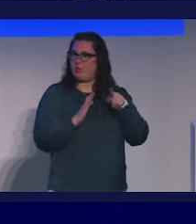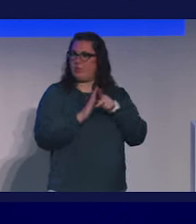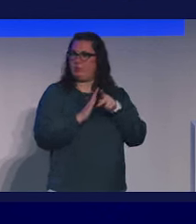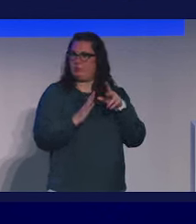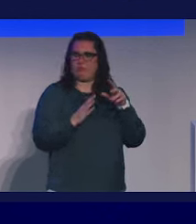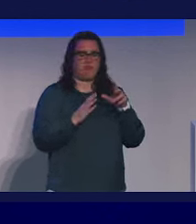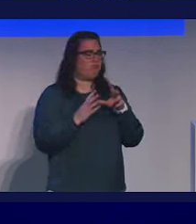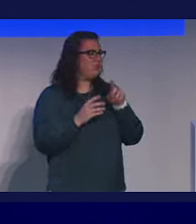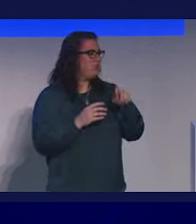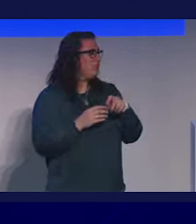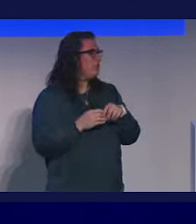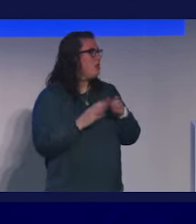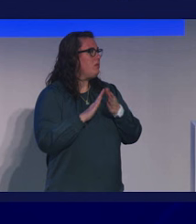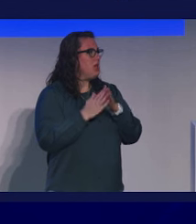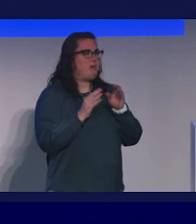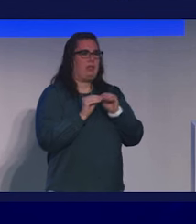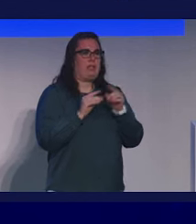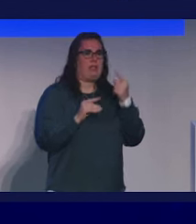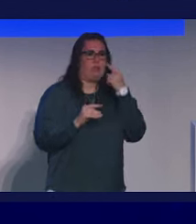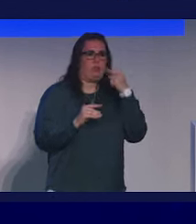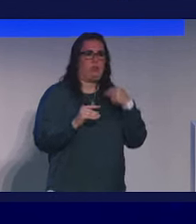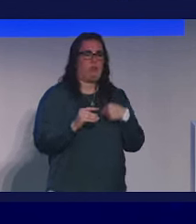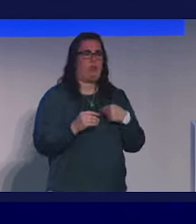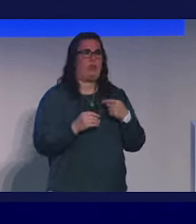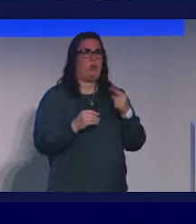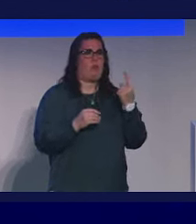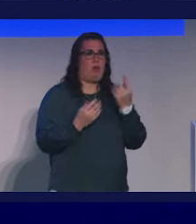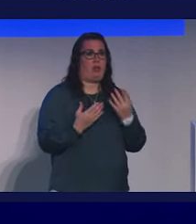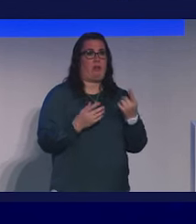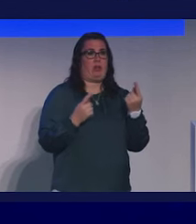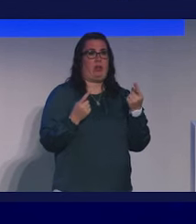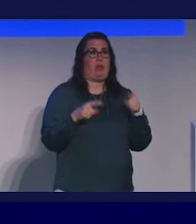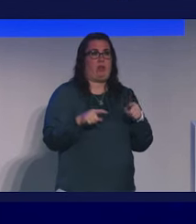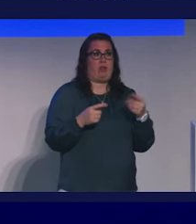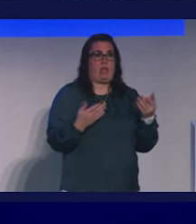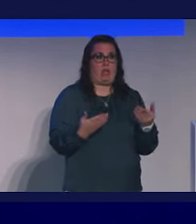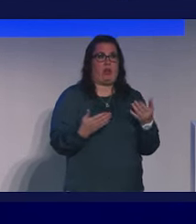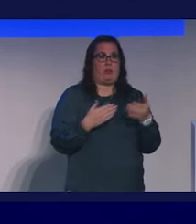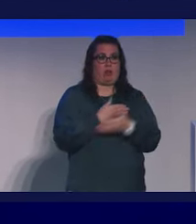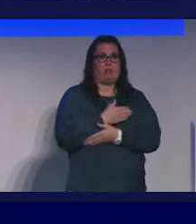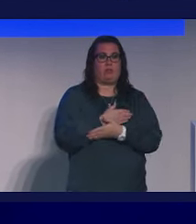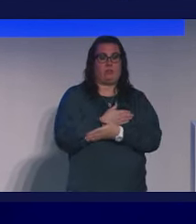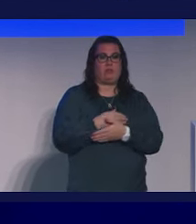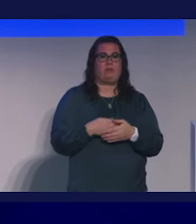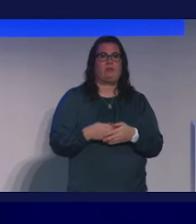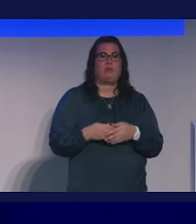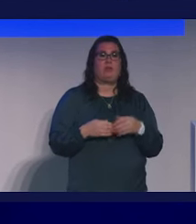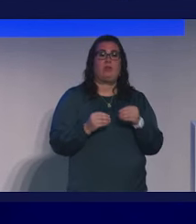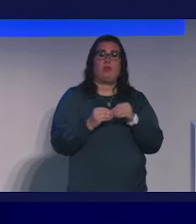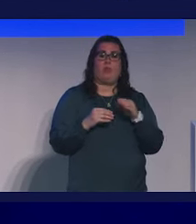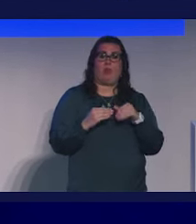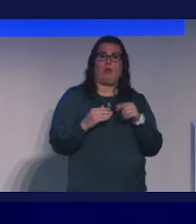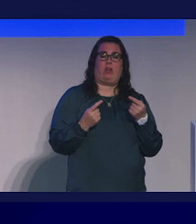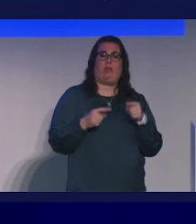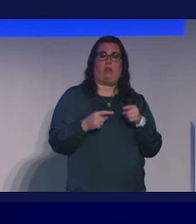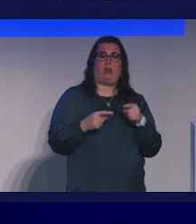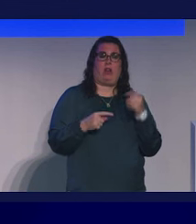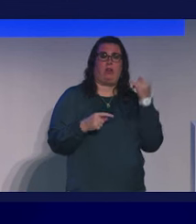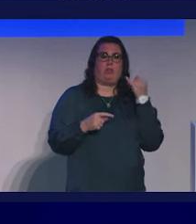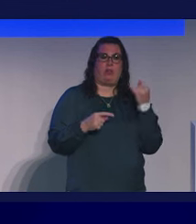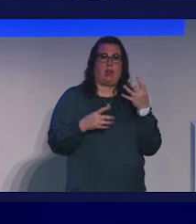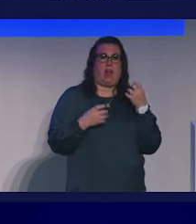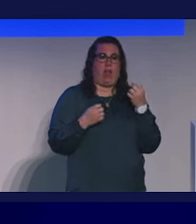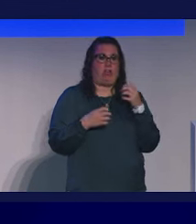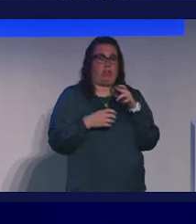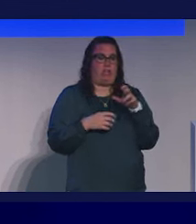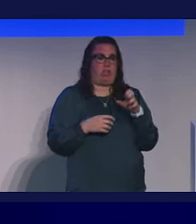but it became very clear to me that the one thing we can agree on here in this country, even more than we can agree on the idea that health care is a